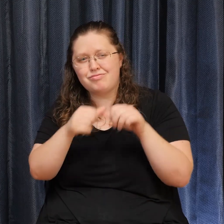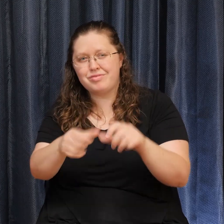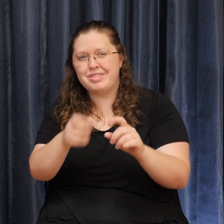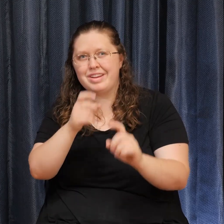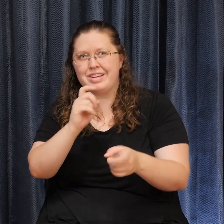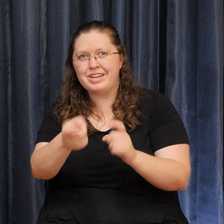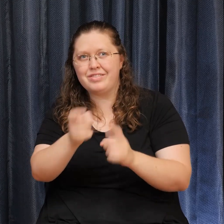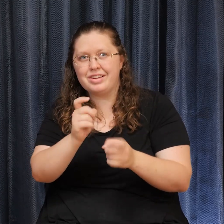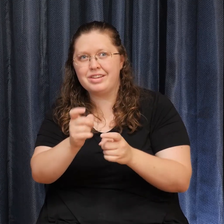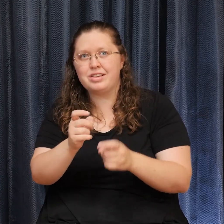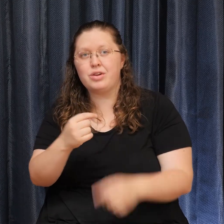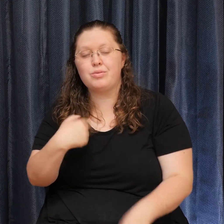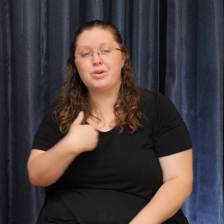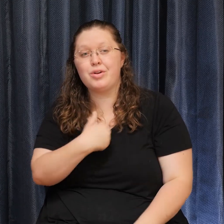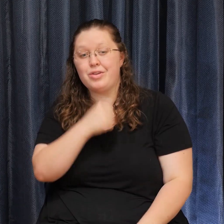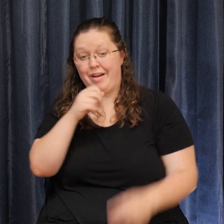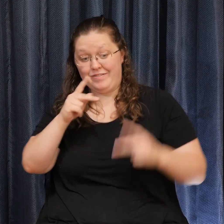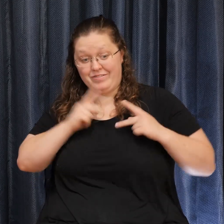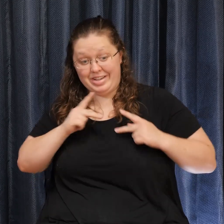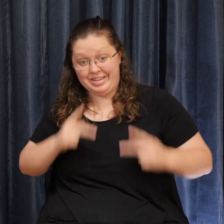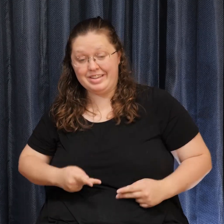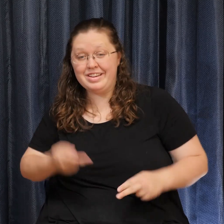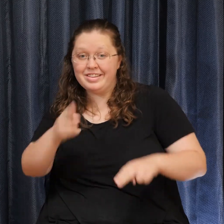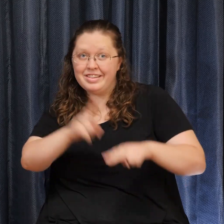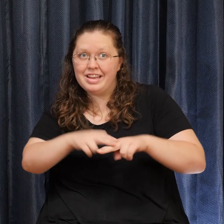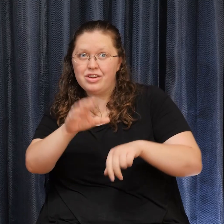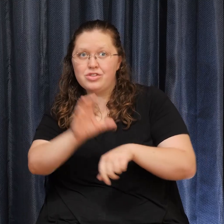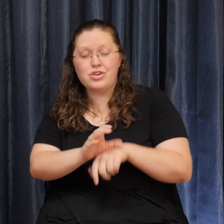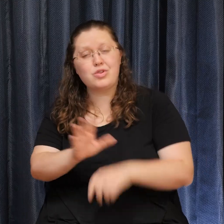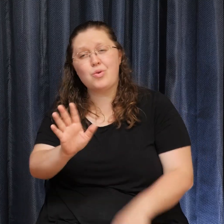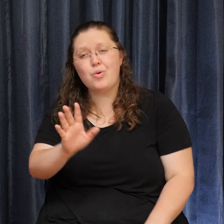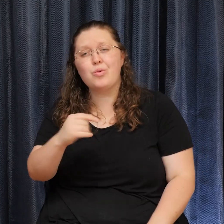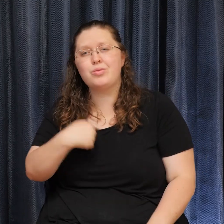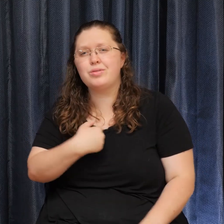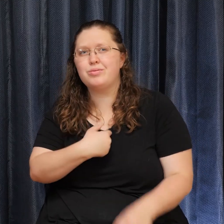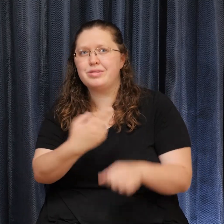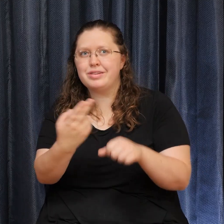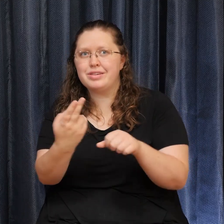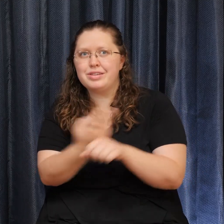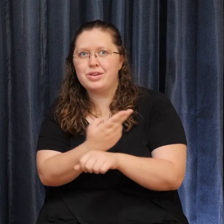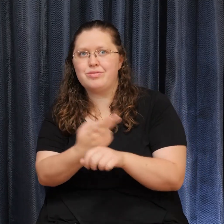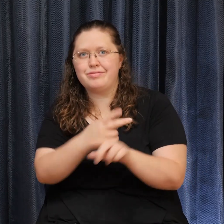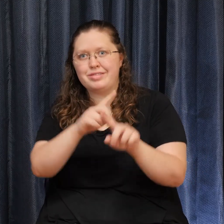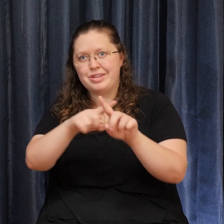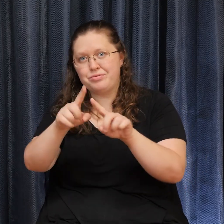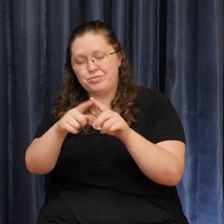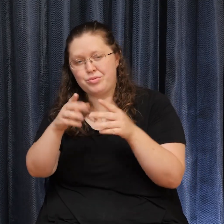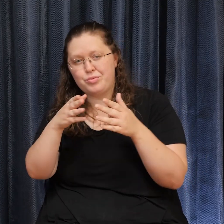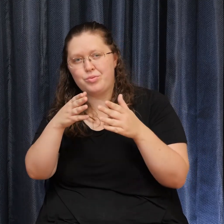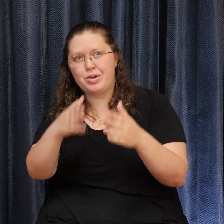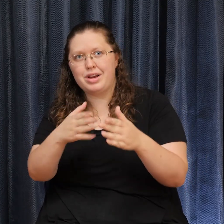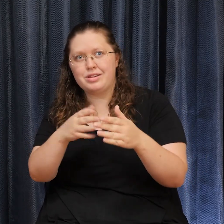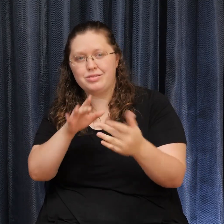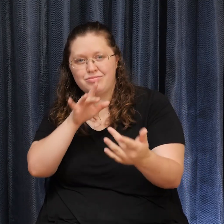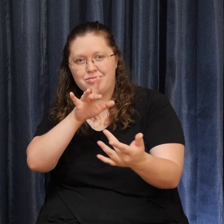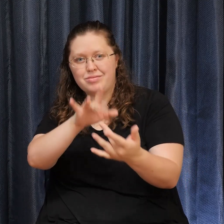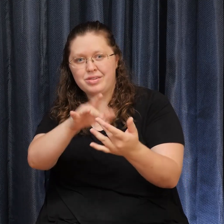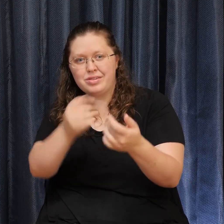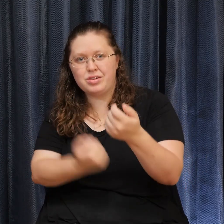physically here, that we use the mediums available to continue to reach out and support this wonderful work. And, of